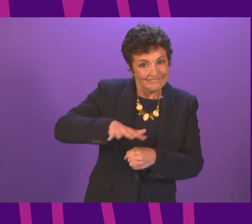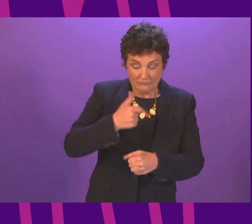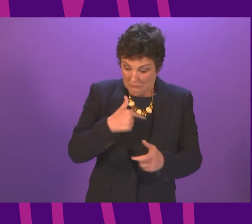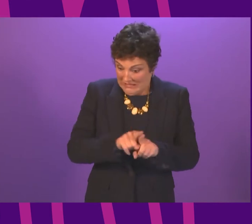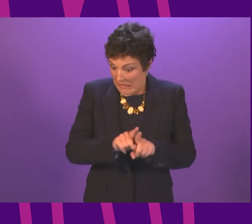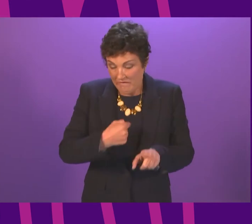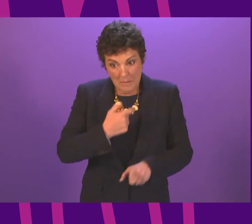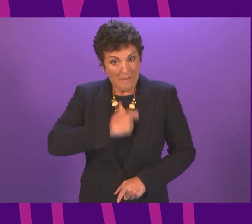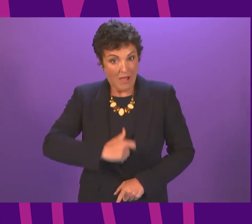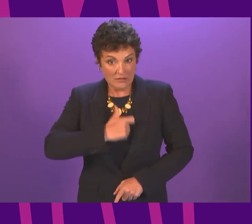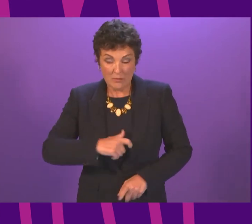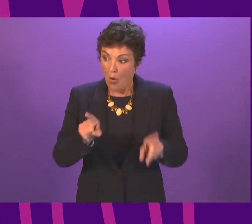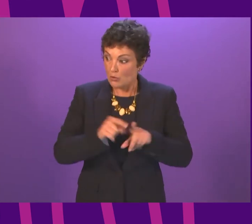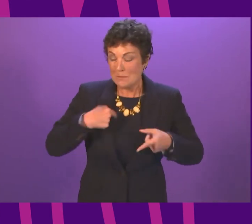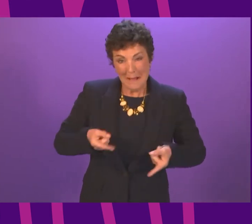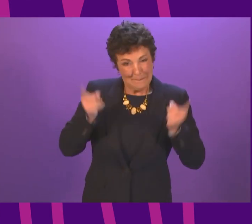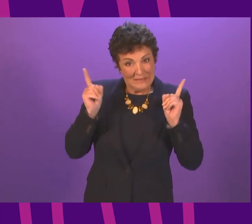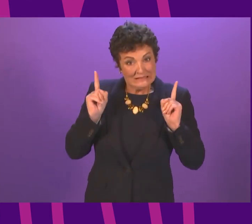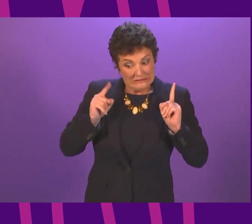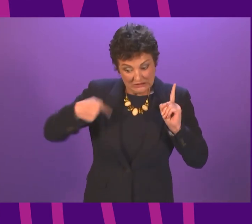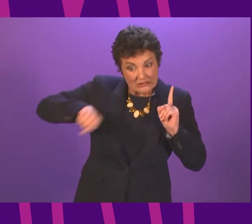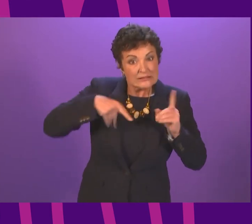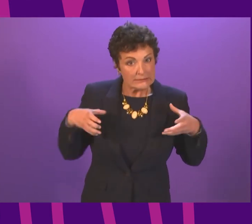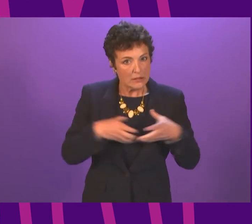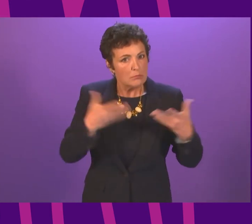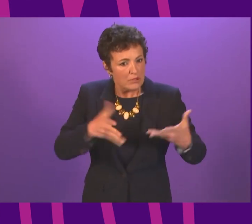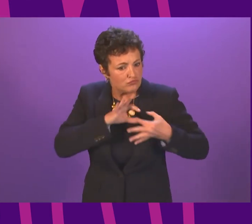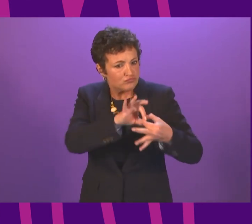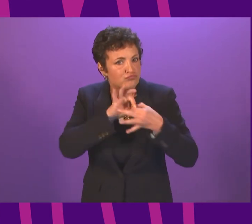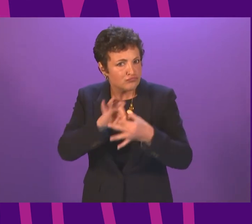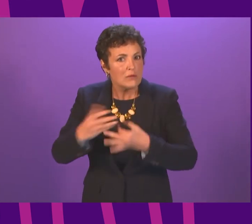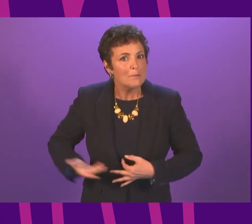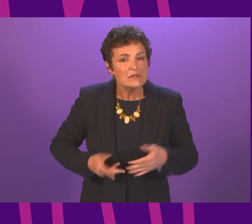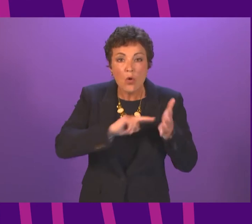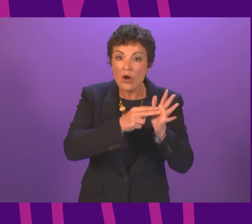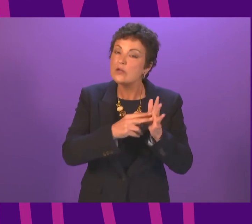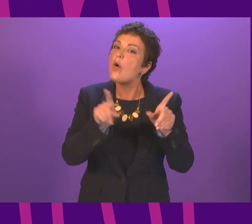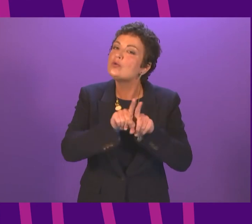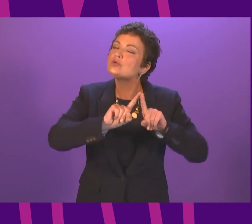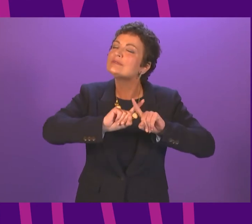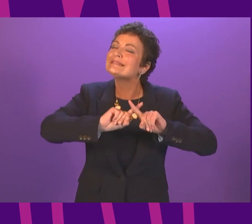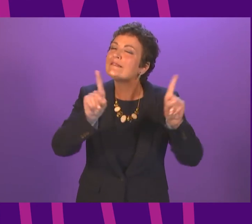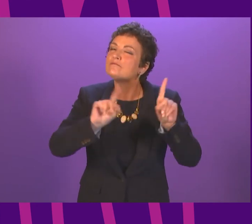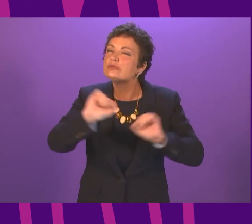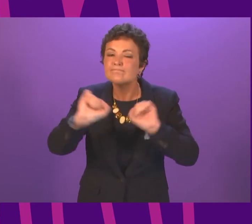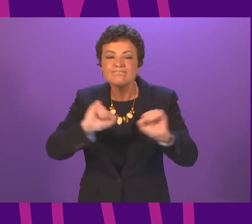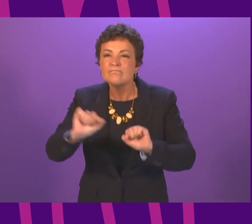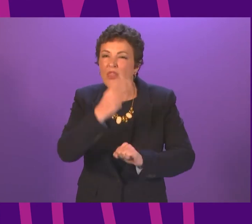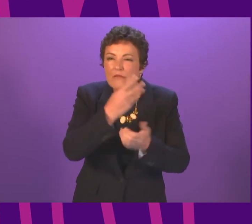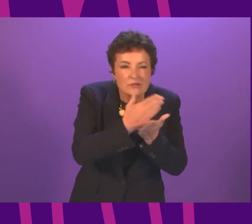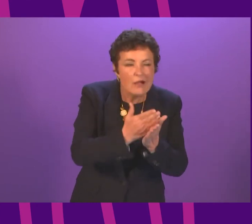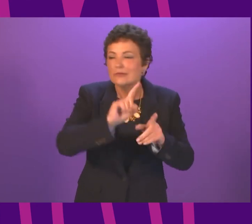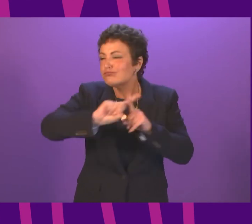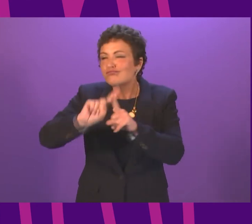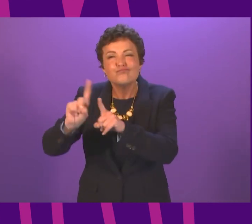and to an even greater extent, my ministers have engaged with business organisations and with different sectors of our economy over the